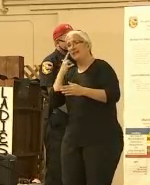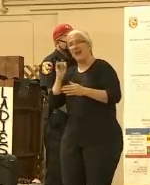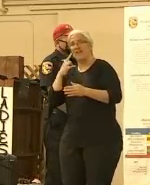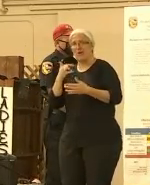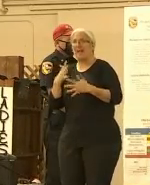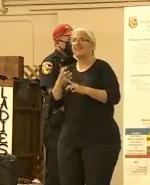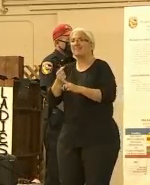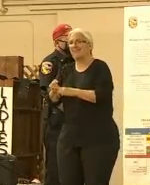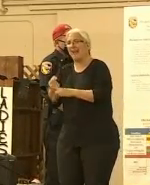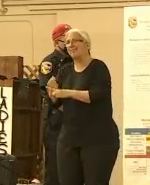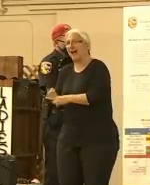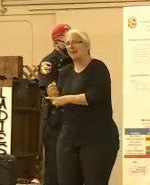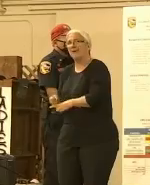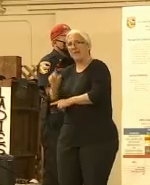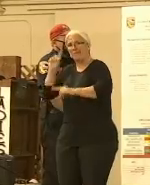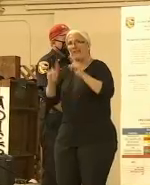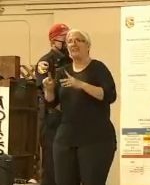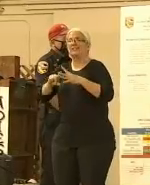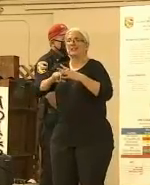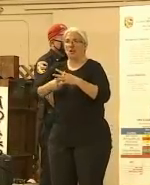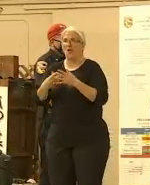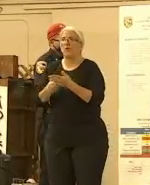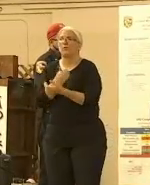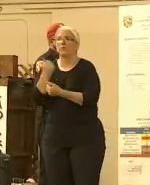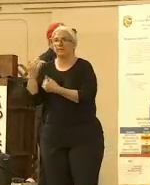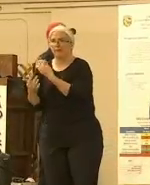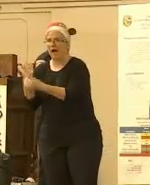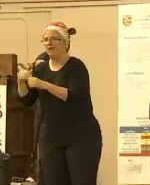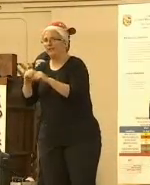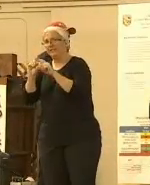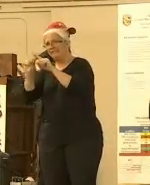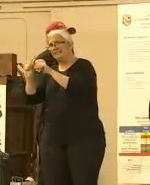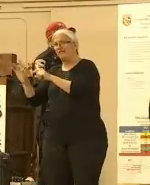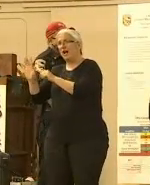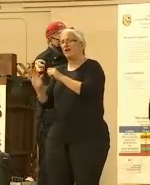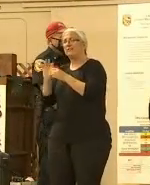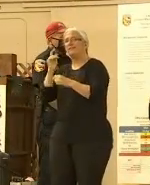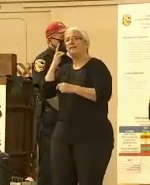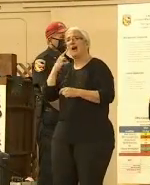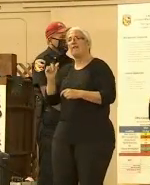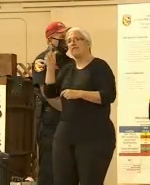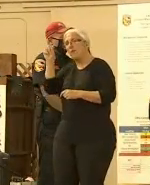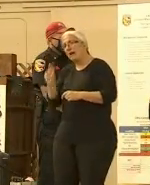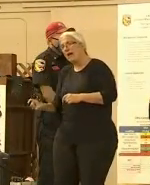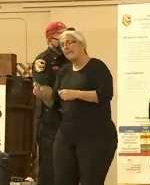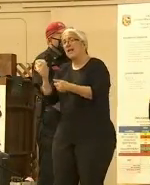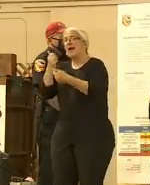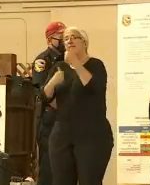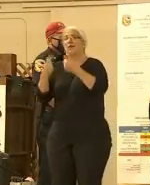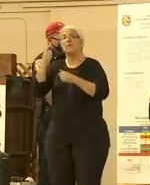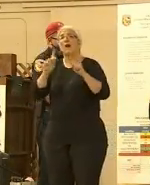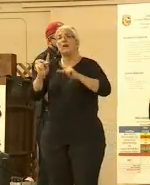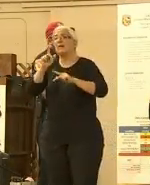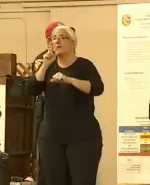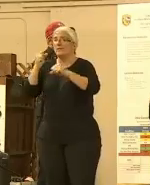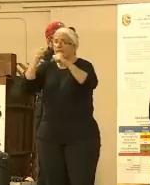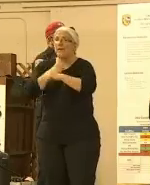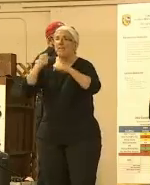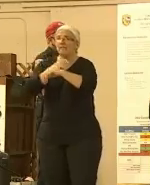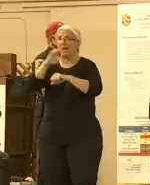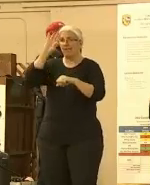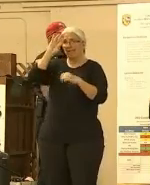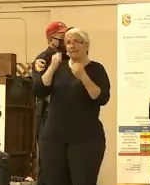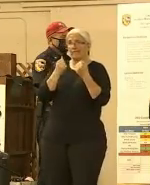new fires. I want to tell you that everyone on the line is extremely tired, but